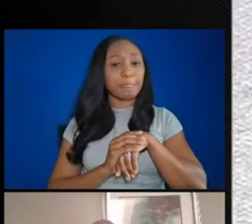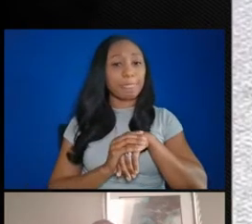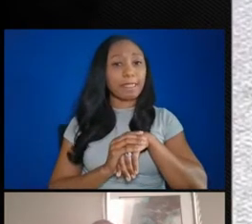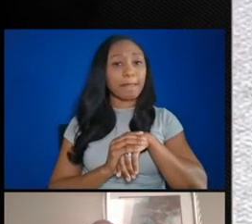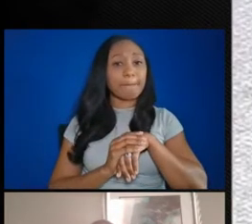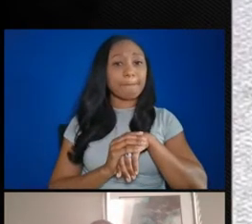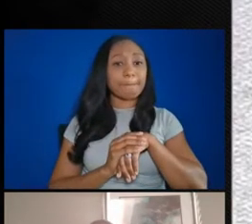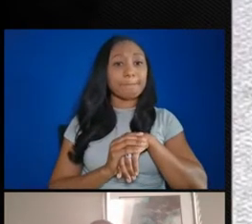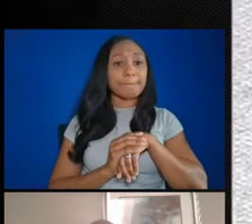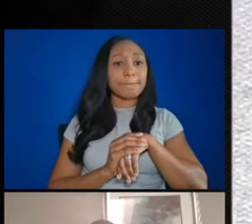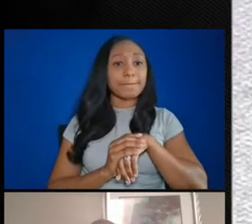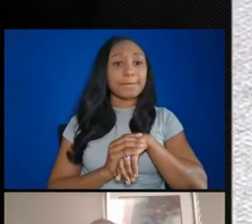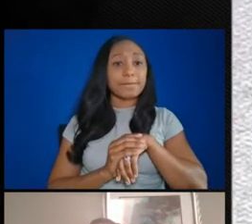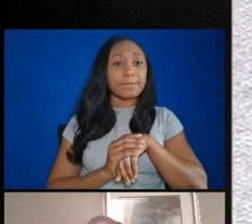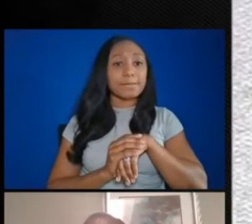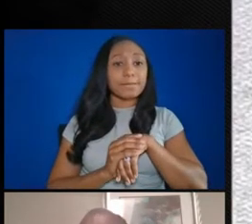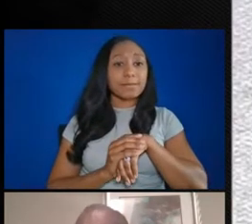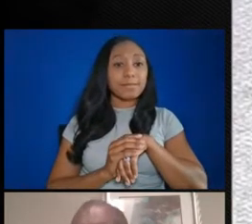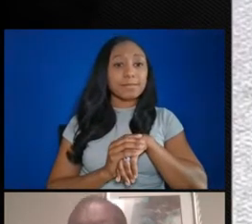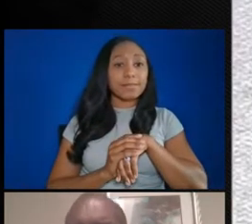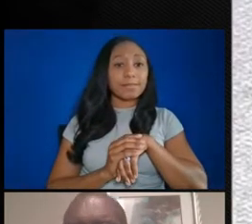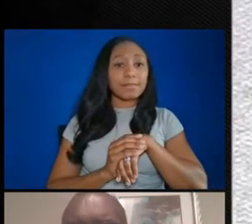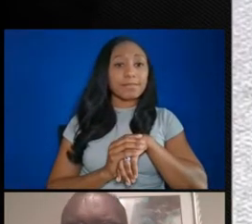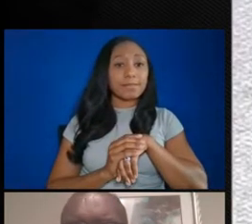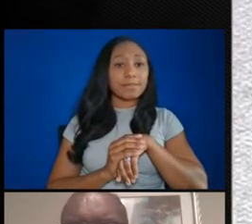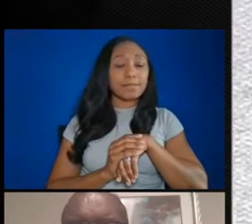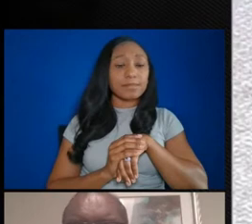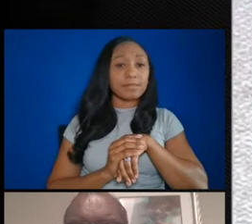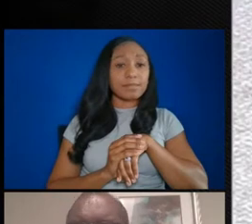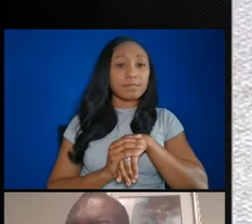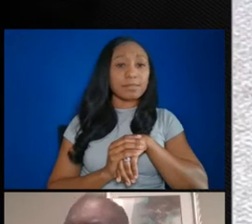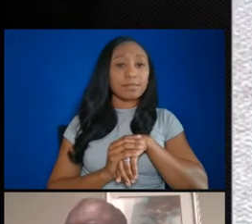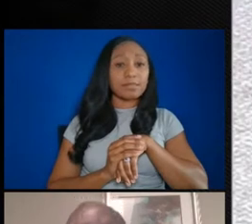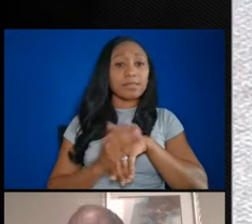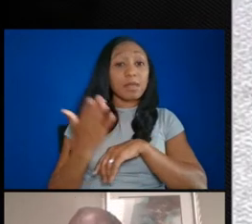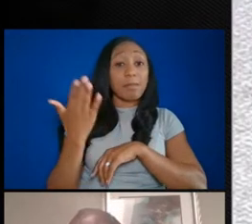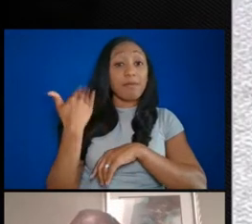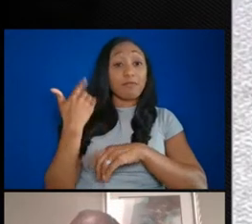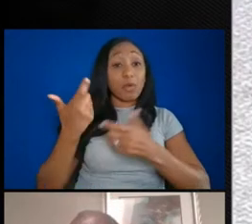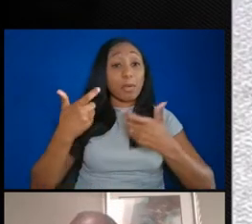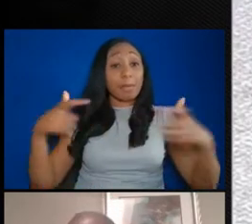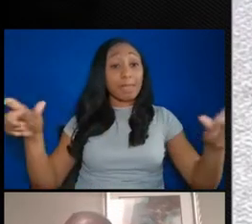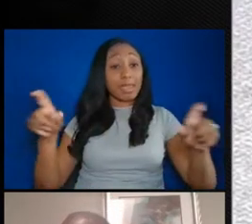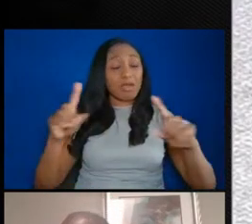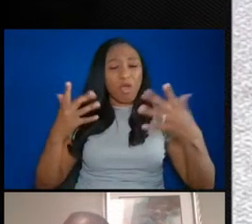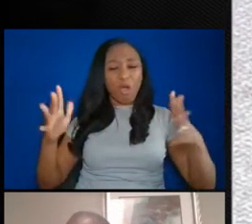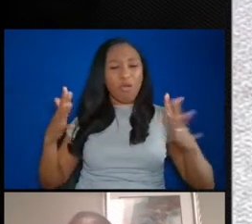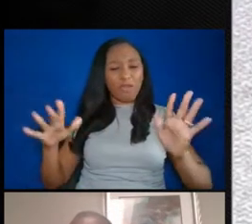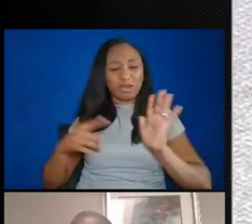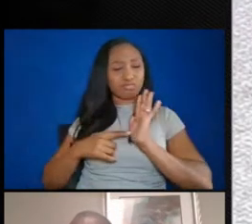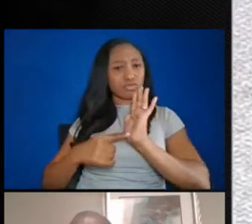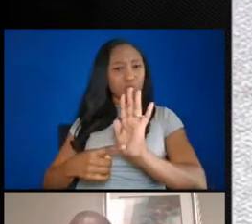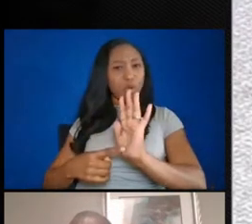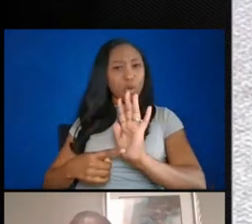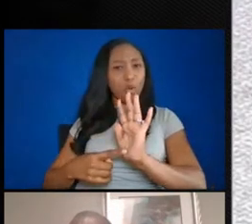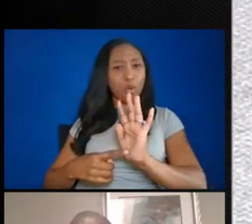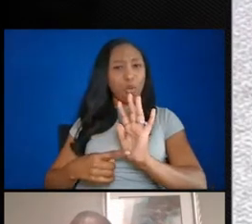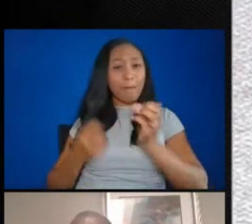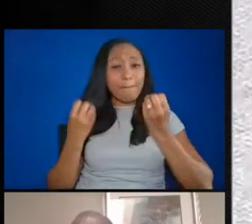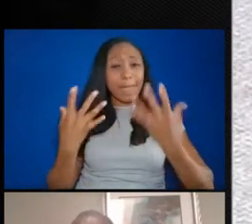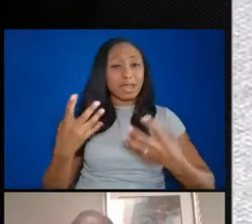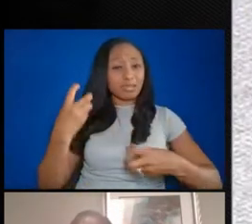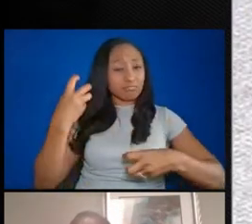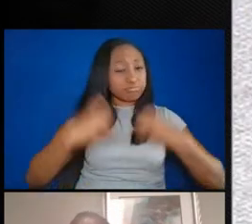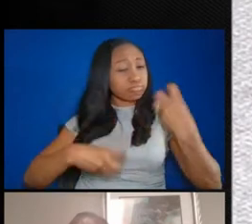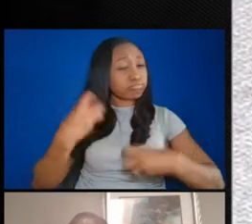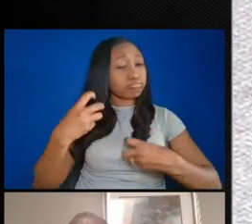One big at last night's Oscar scoring best picture. But before it was big, it was already shedding light on the adversities that African Americans